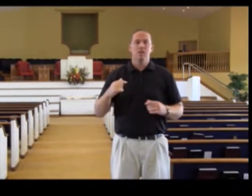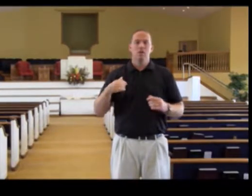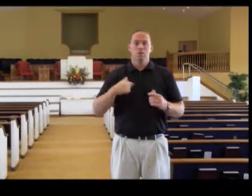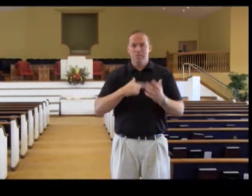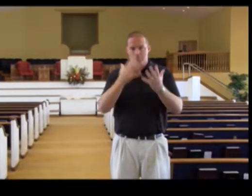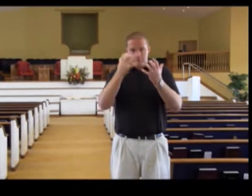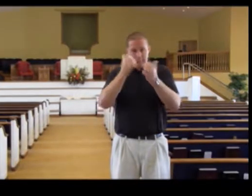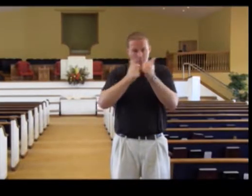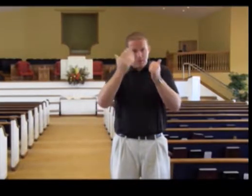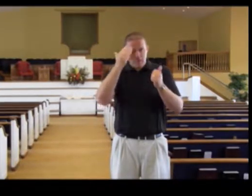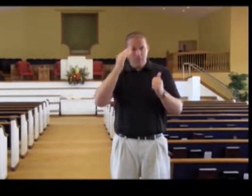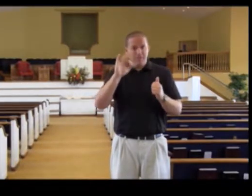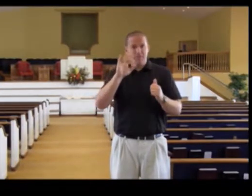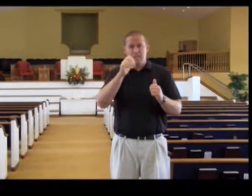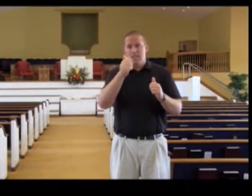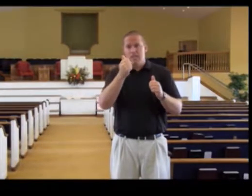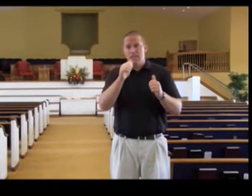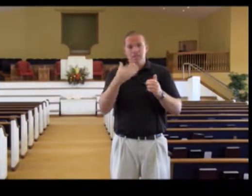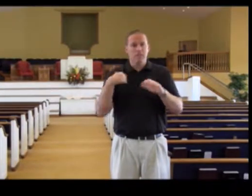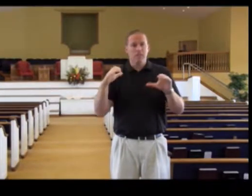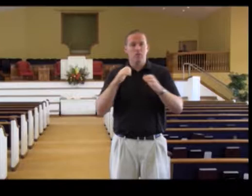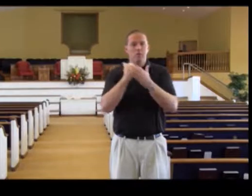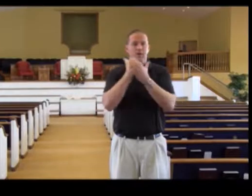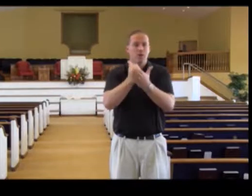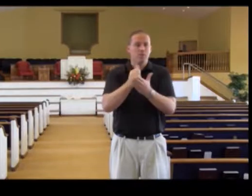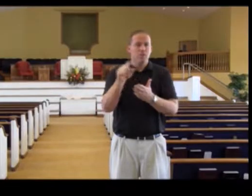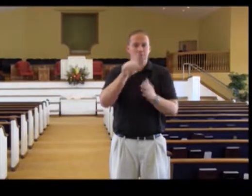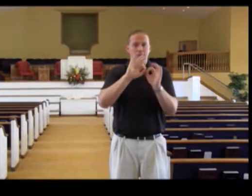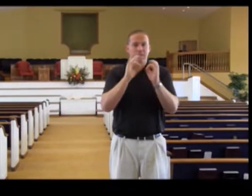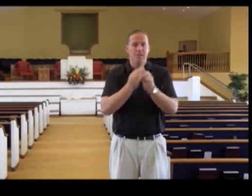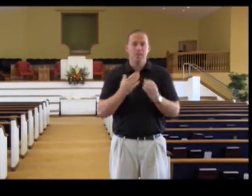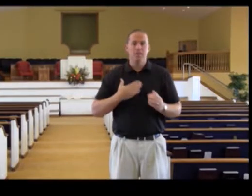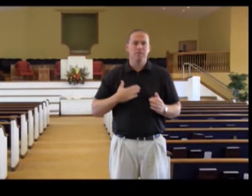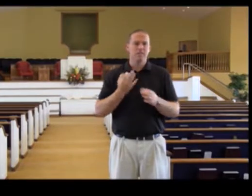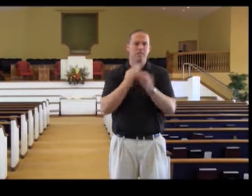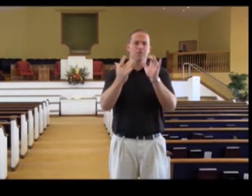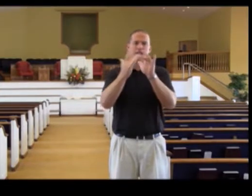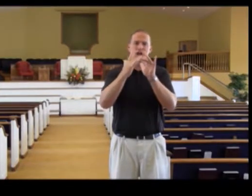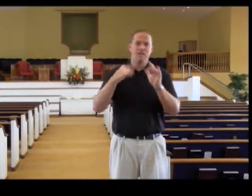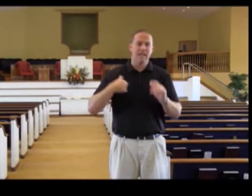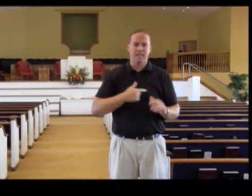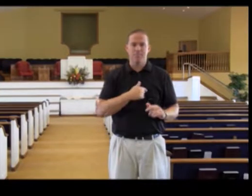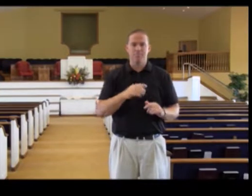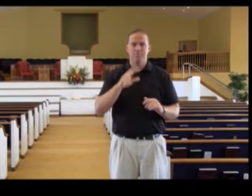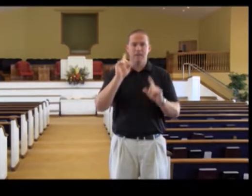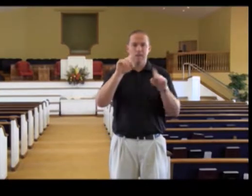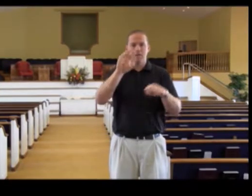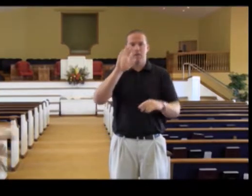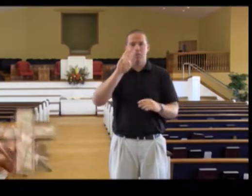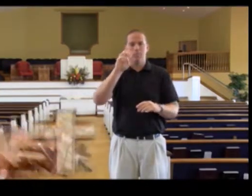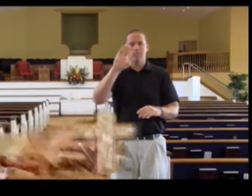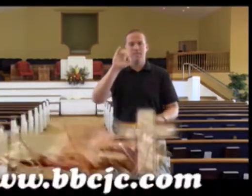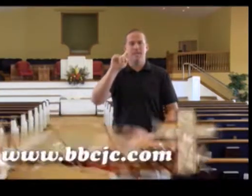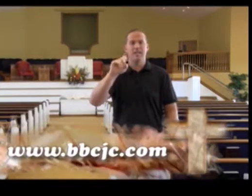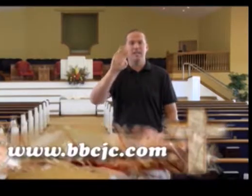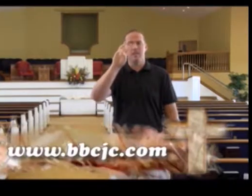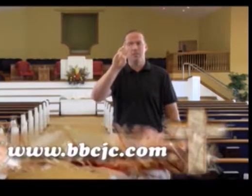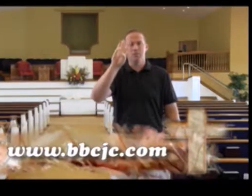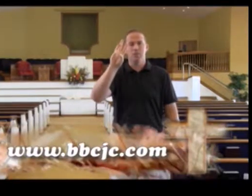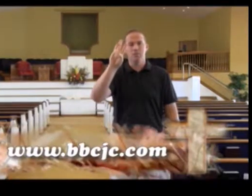Well, we just want everyone to know that if there's anything we can do to be a help to you and your family, please feel free to contact us by going to our website at www